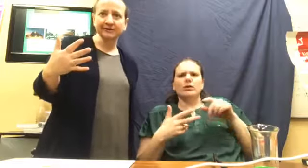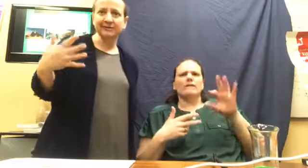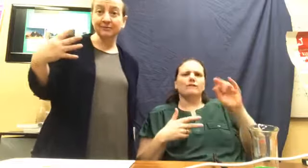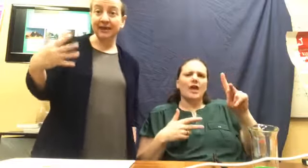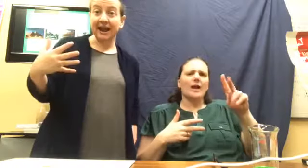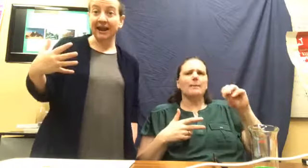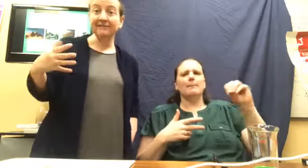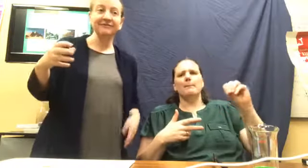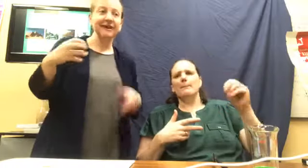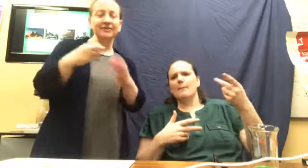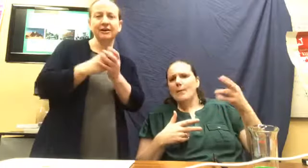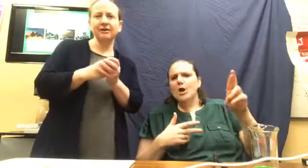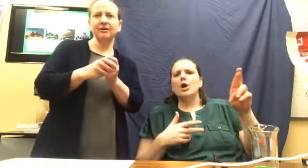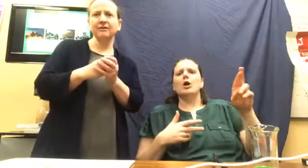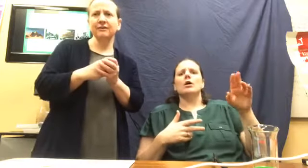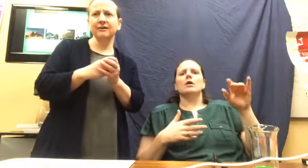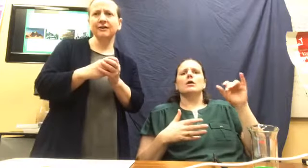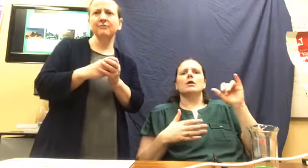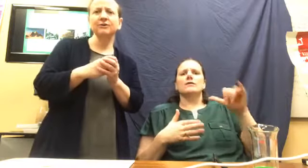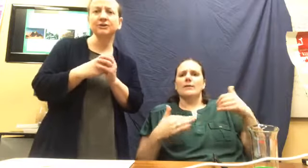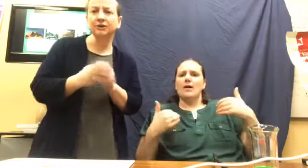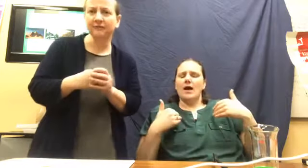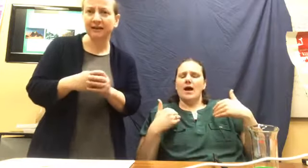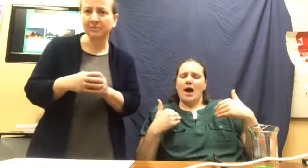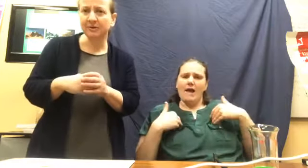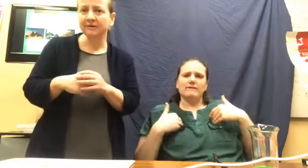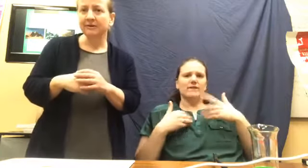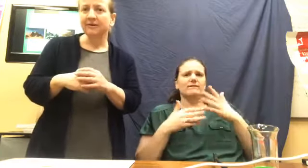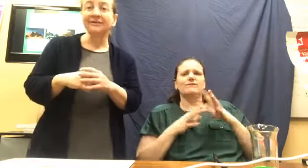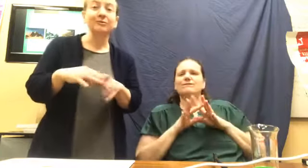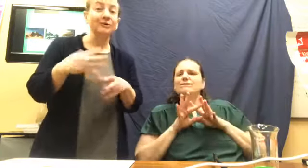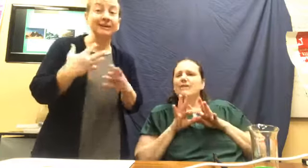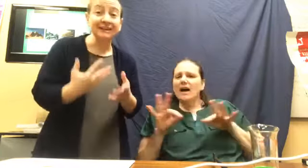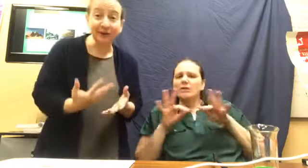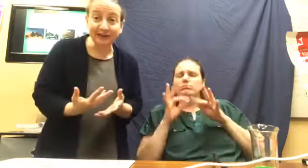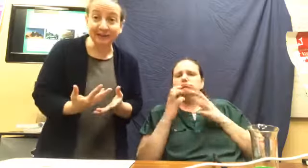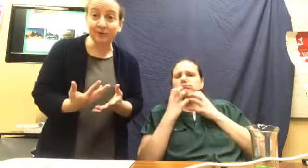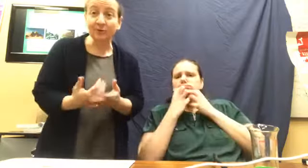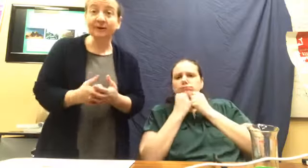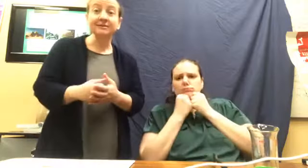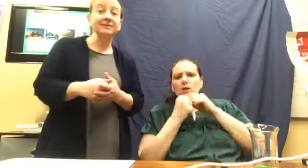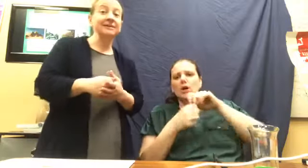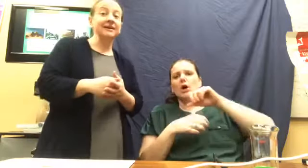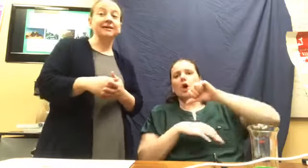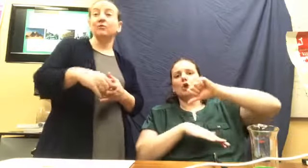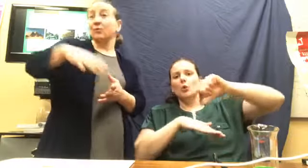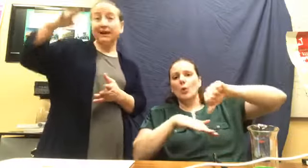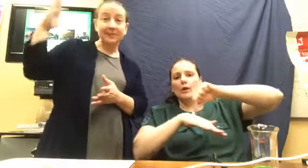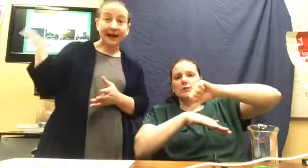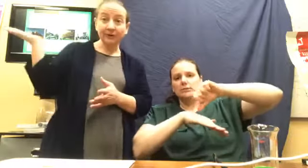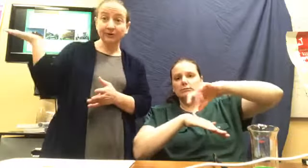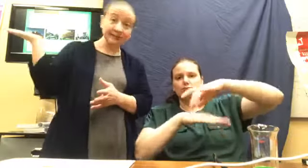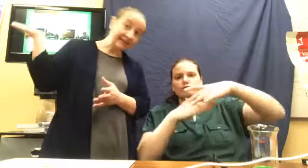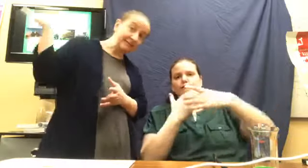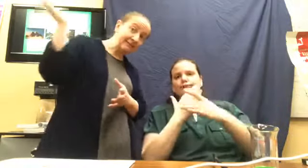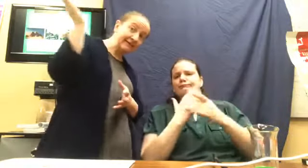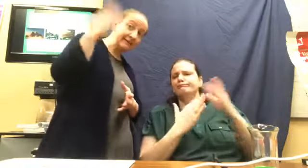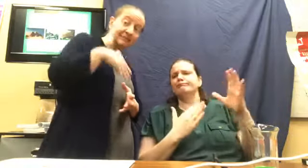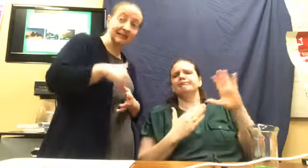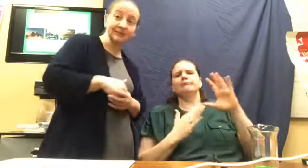that we have and that are, uh, were so valuable. There were anointing oils, uh, way back old Testament, new Testament,